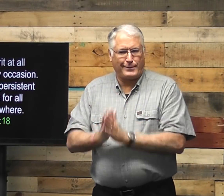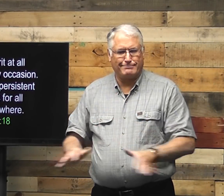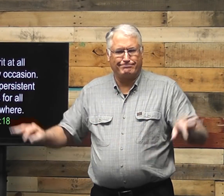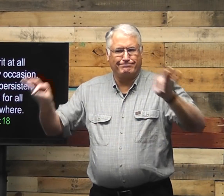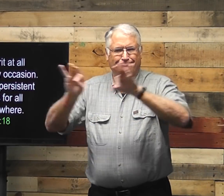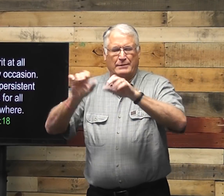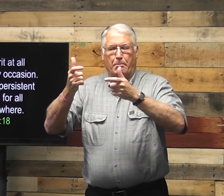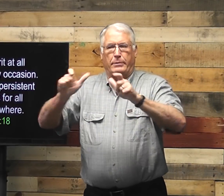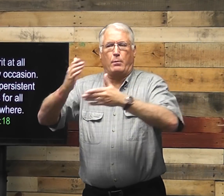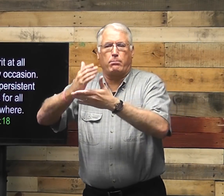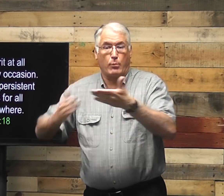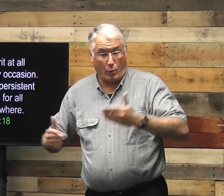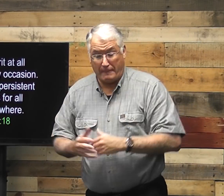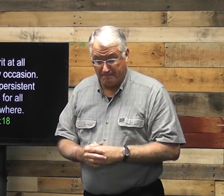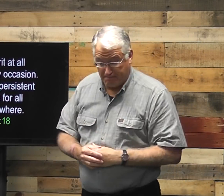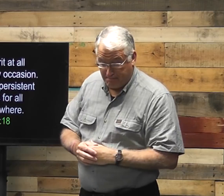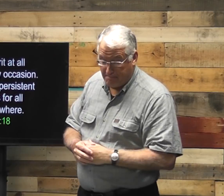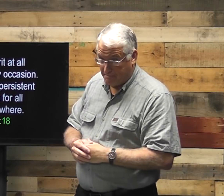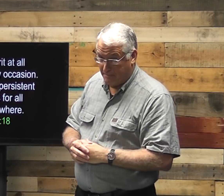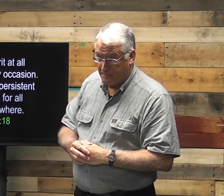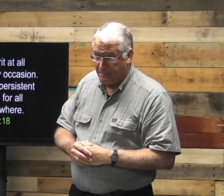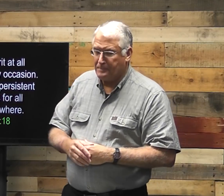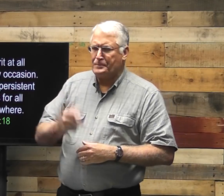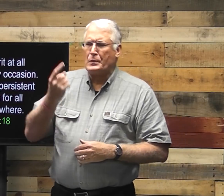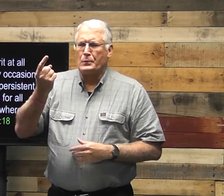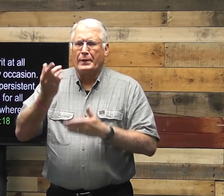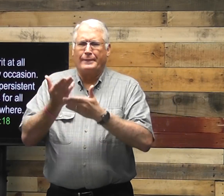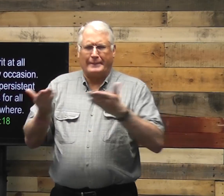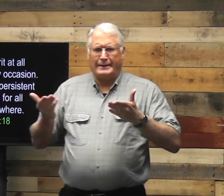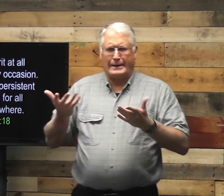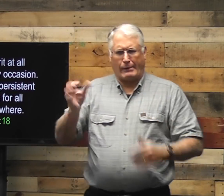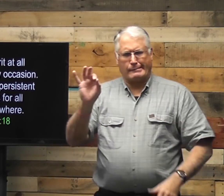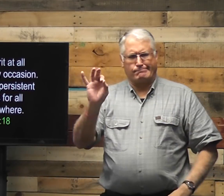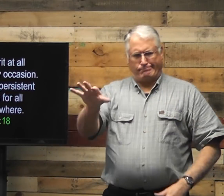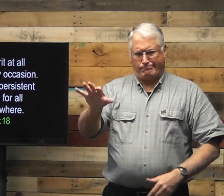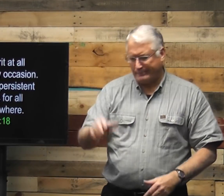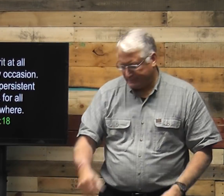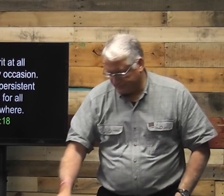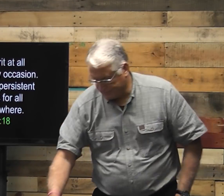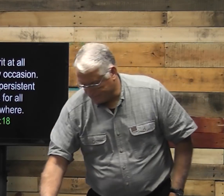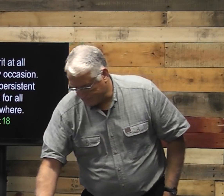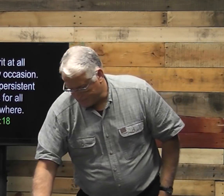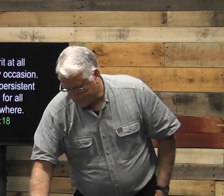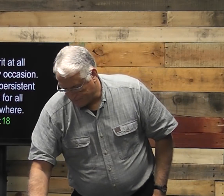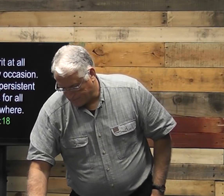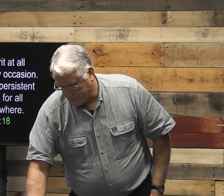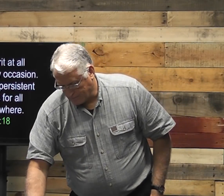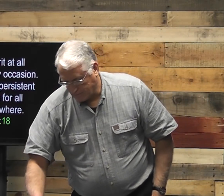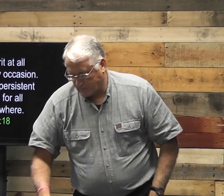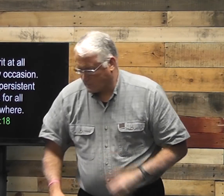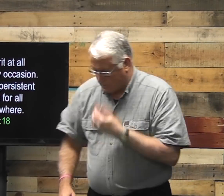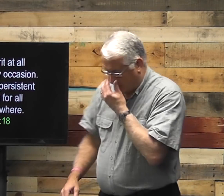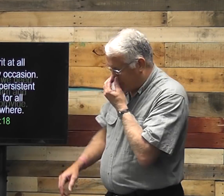Prayer is important. It is a big part of our lives. So, one other thing I'd like to give you.